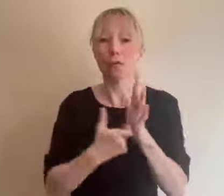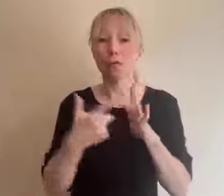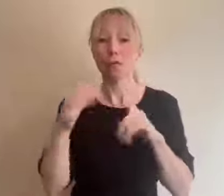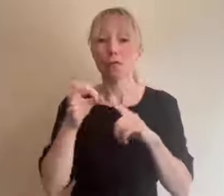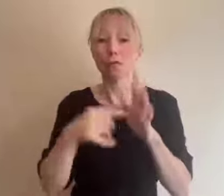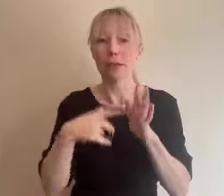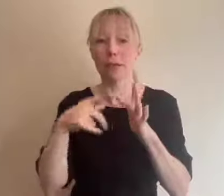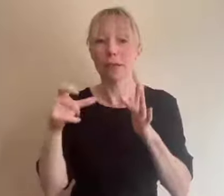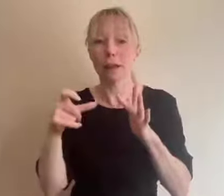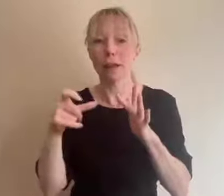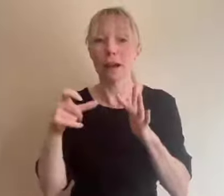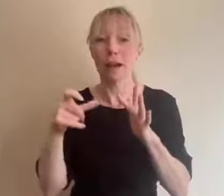at crypticarts.org